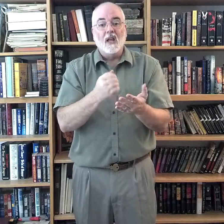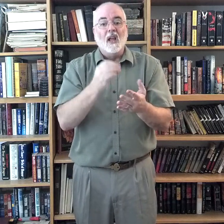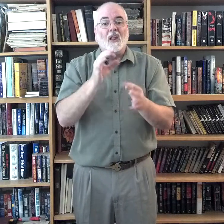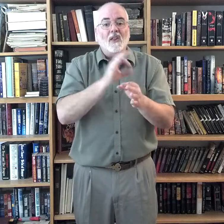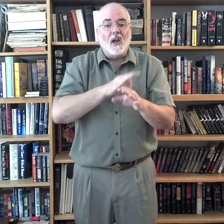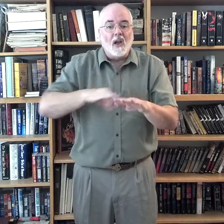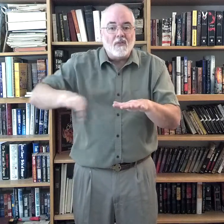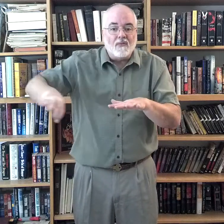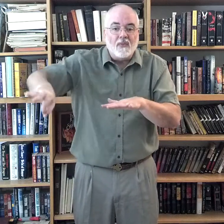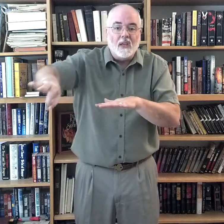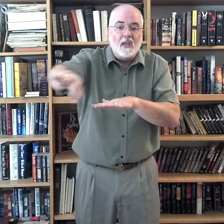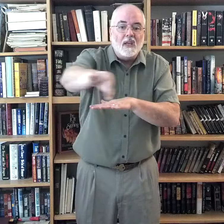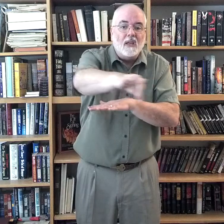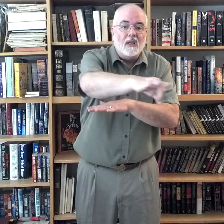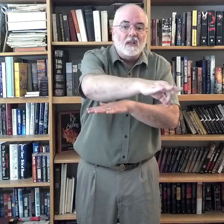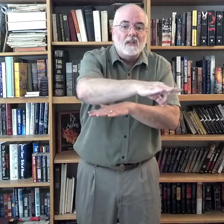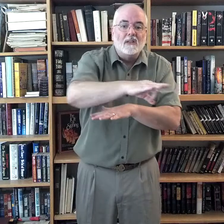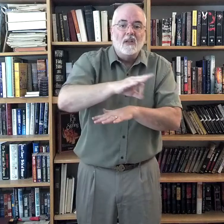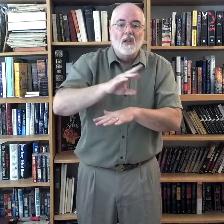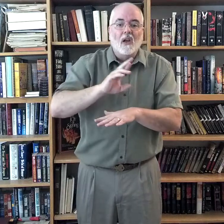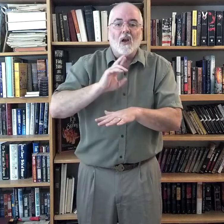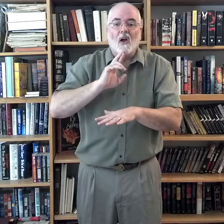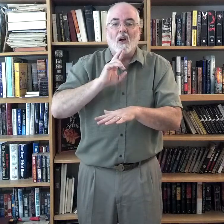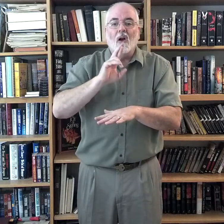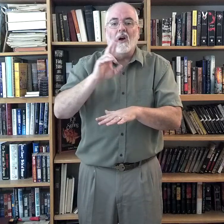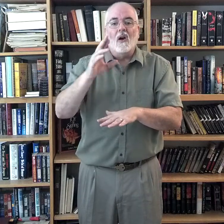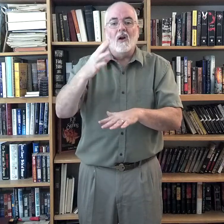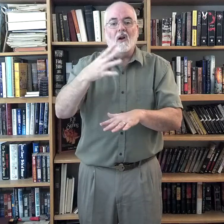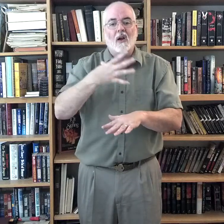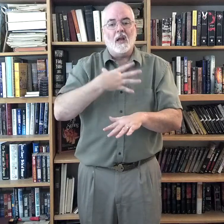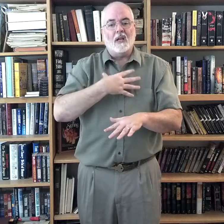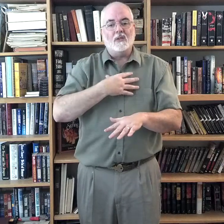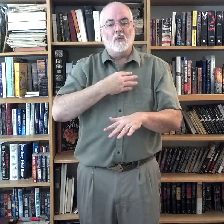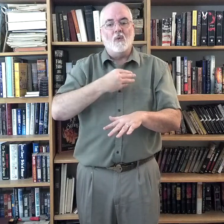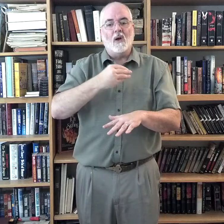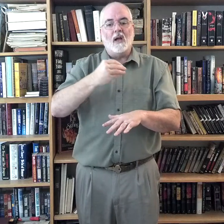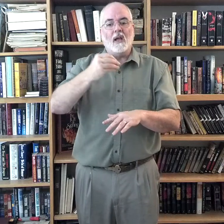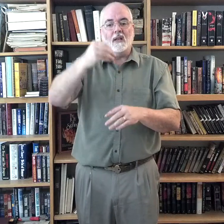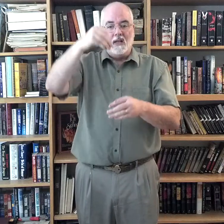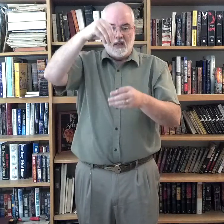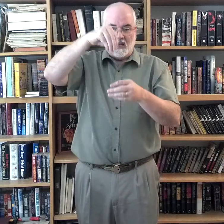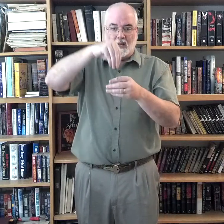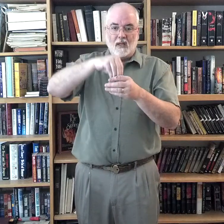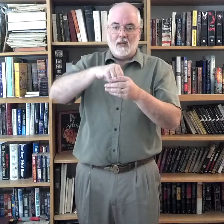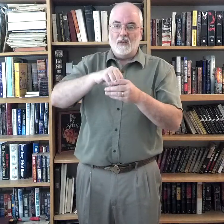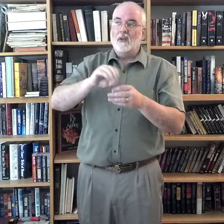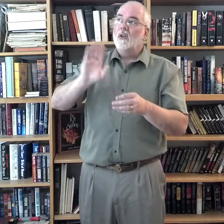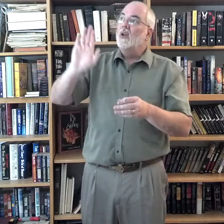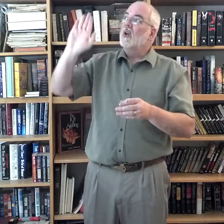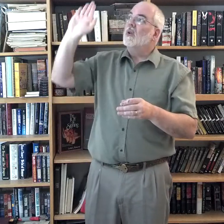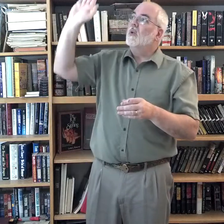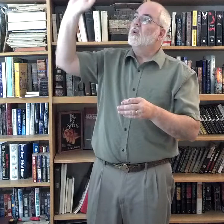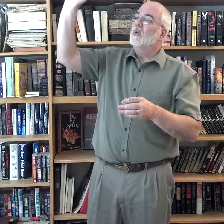the fields are as white in your